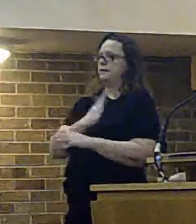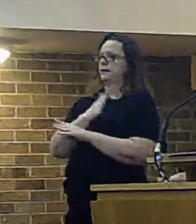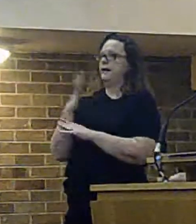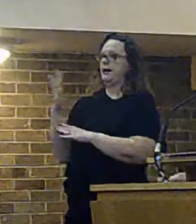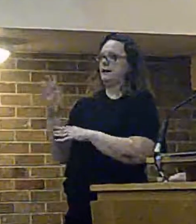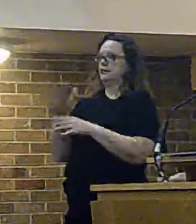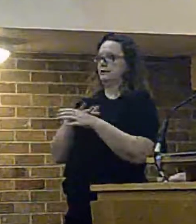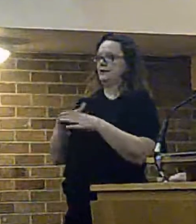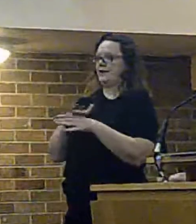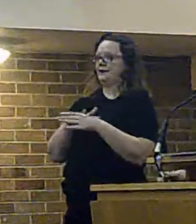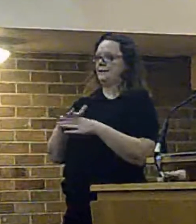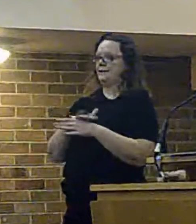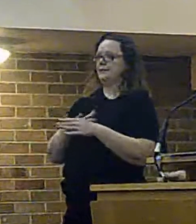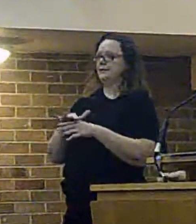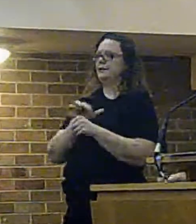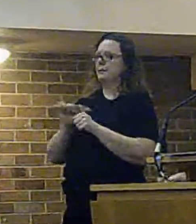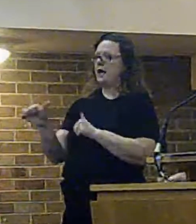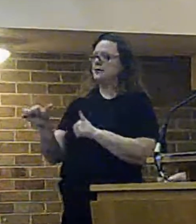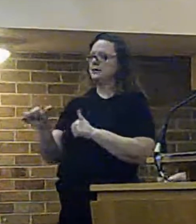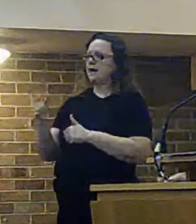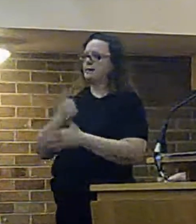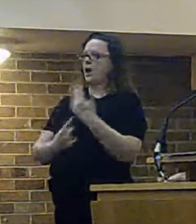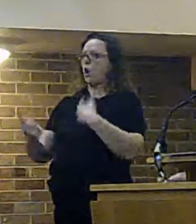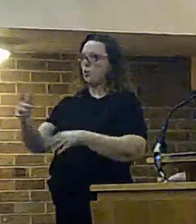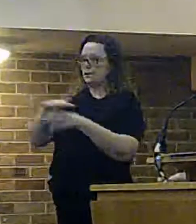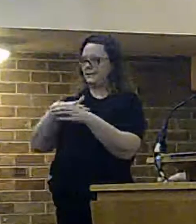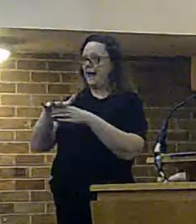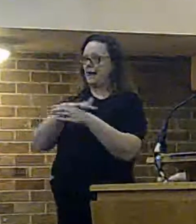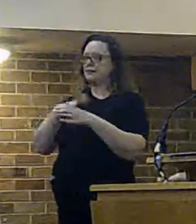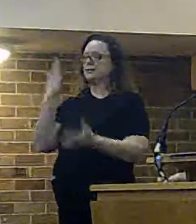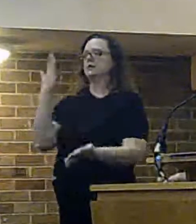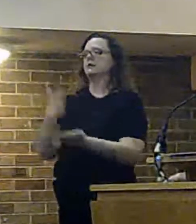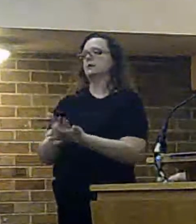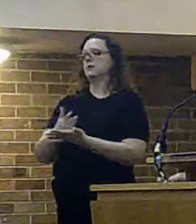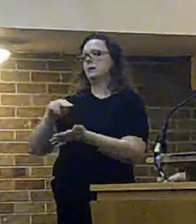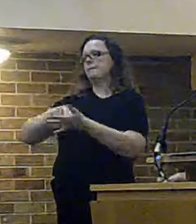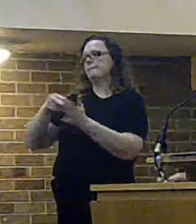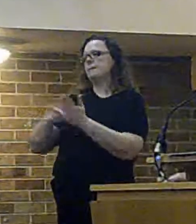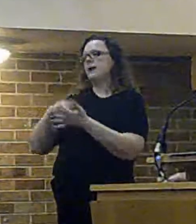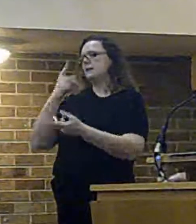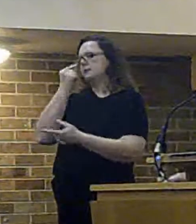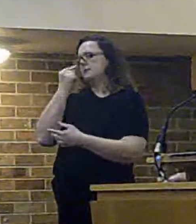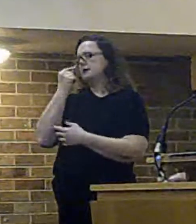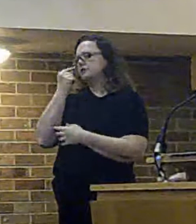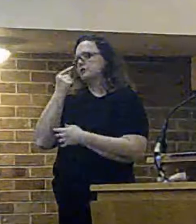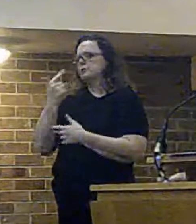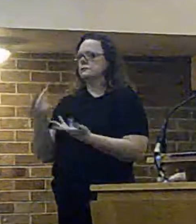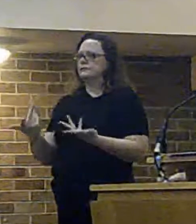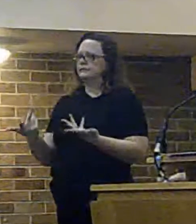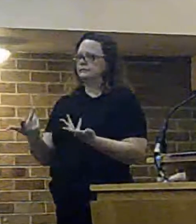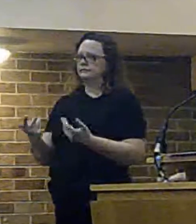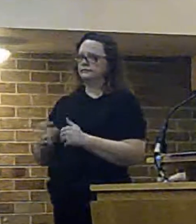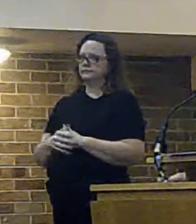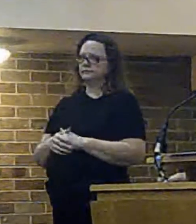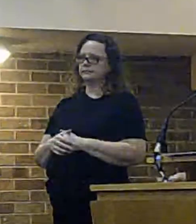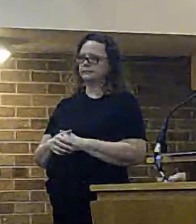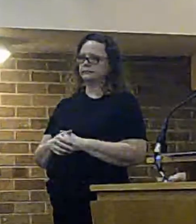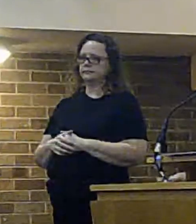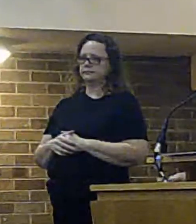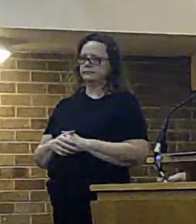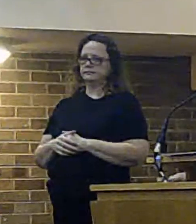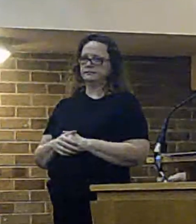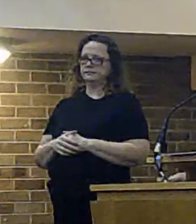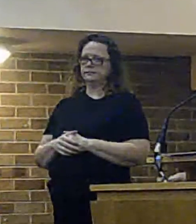planning for that is the reality that is the extant core strategy for will in relation to planning